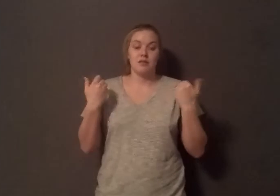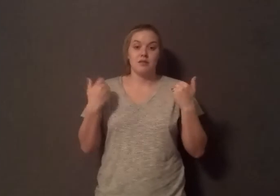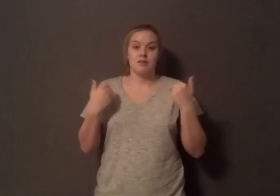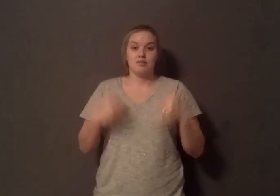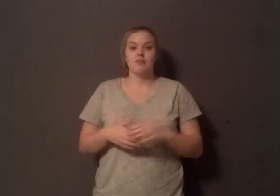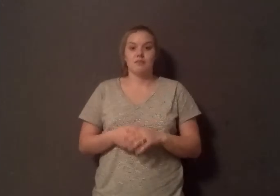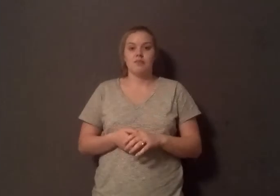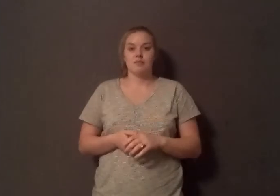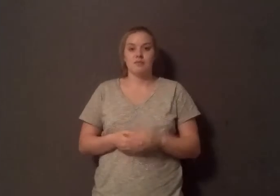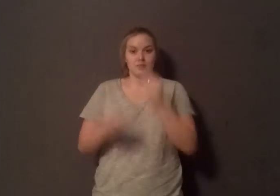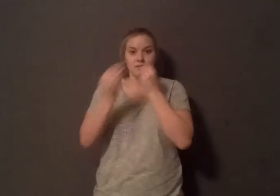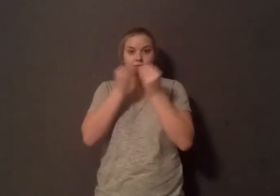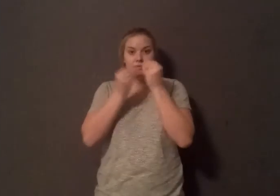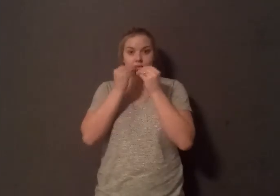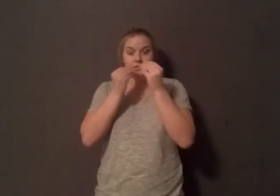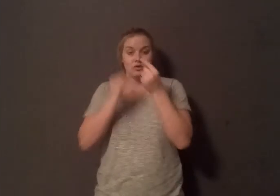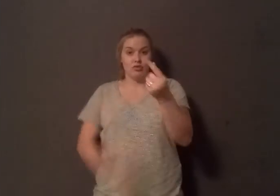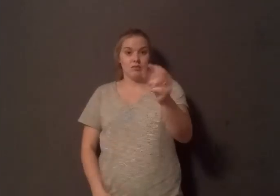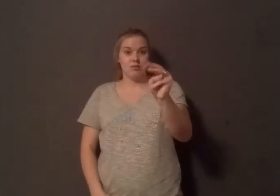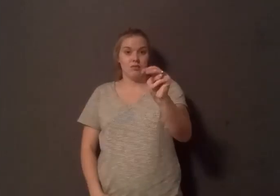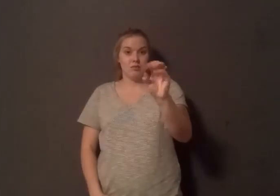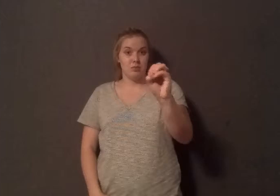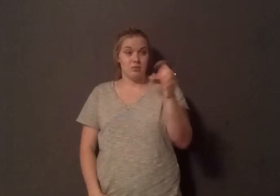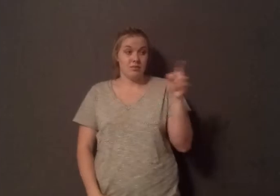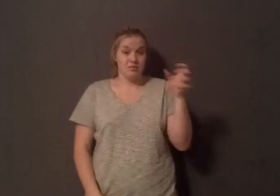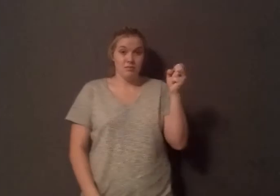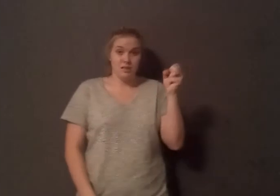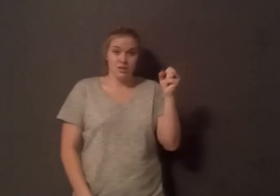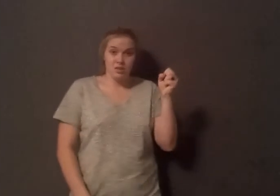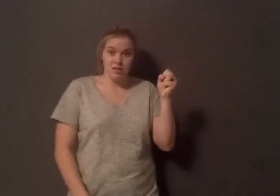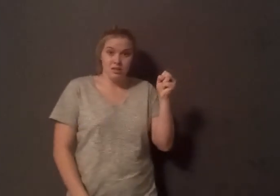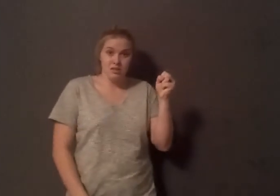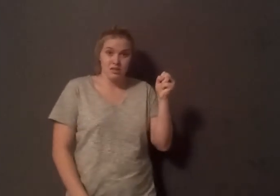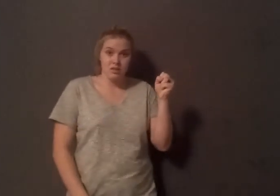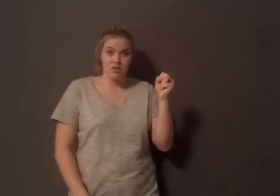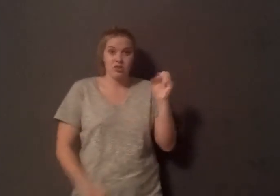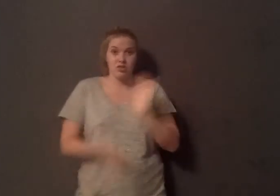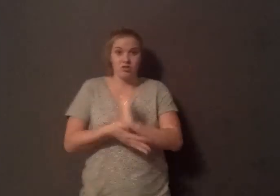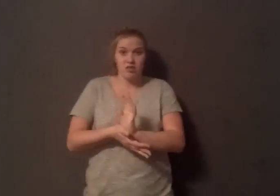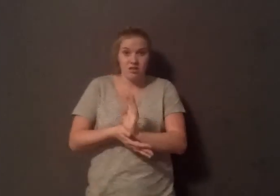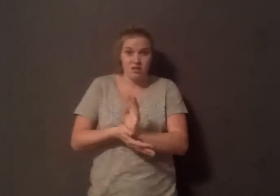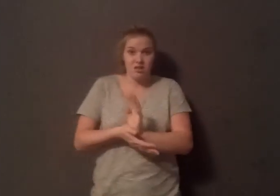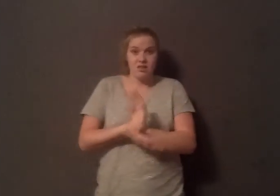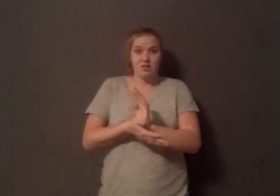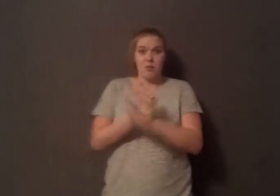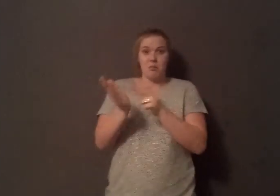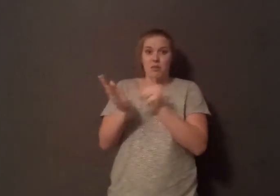everything I learned about bioaccumulation made dairy terrifying especially considering how much cheese I ate in my life. Cheese is an amazing